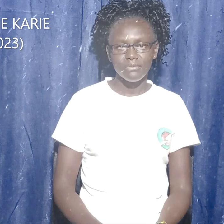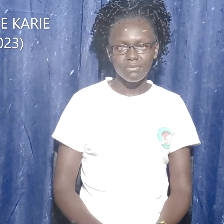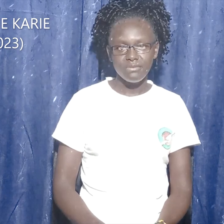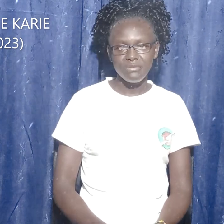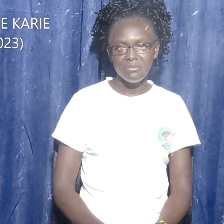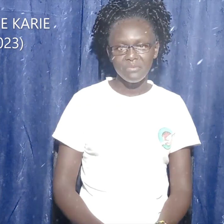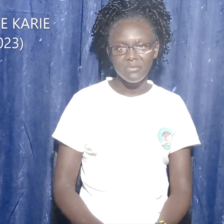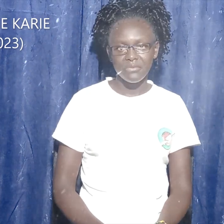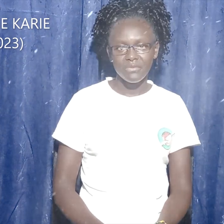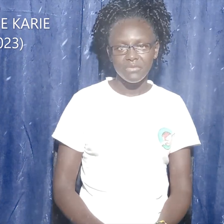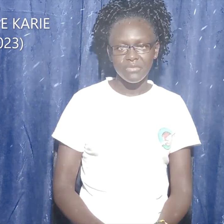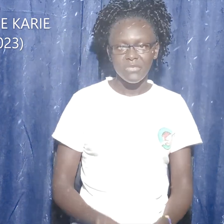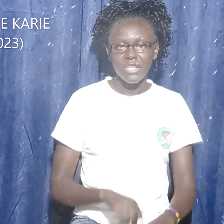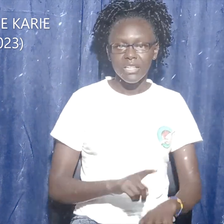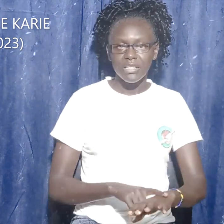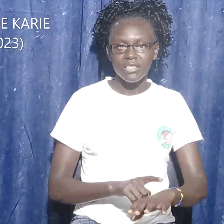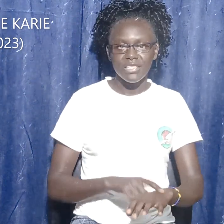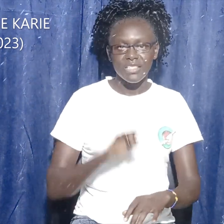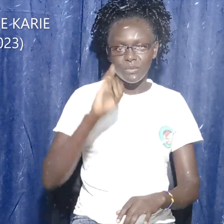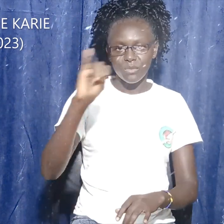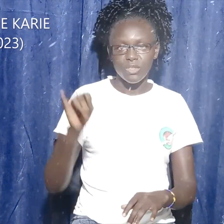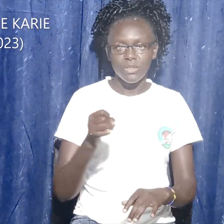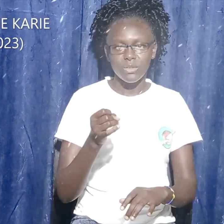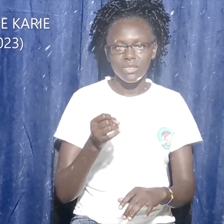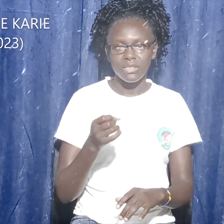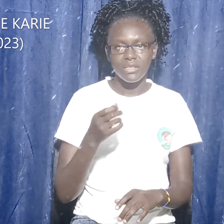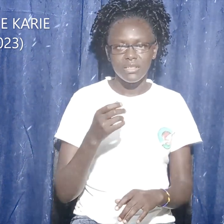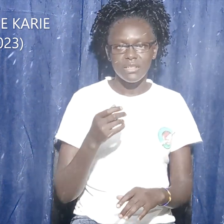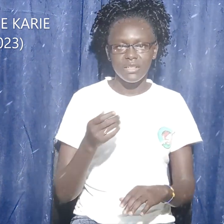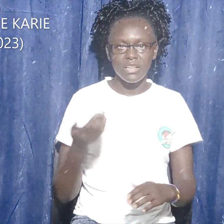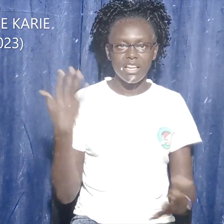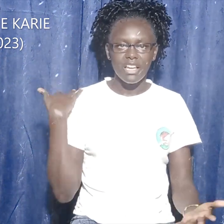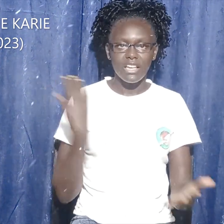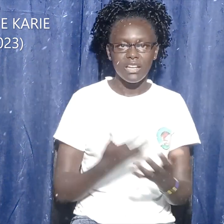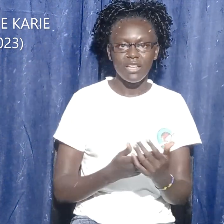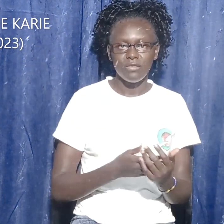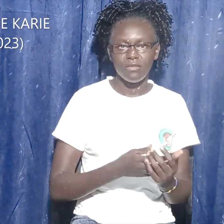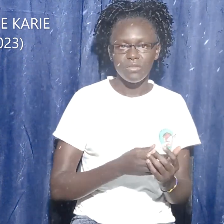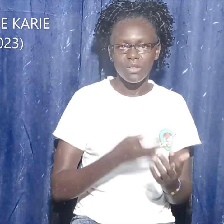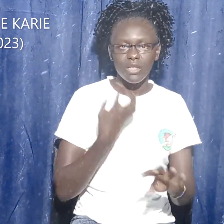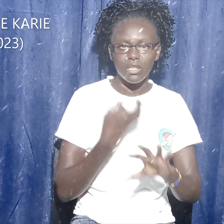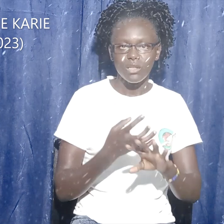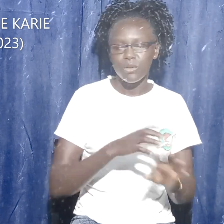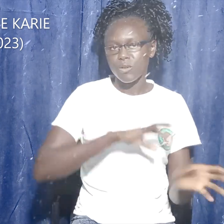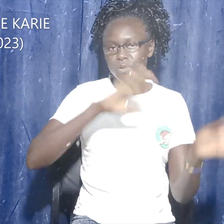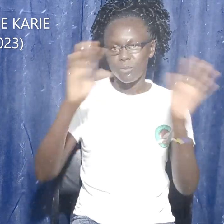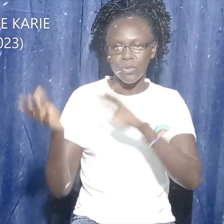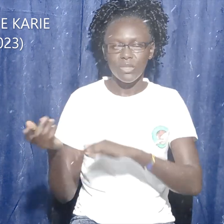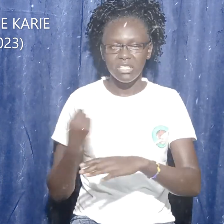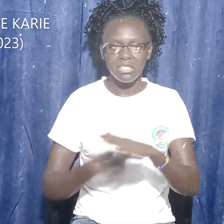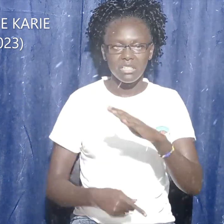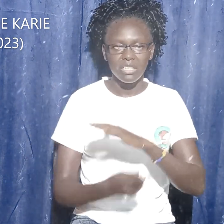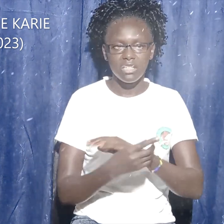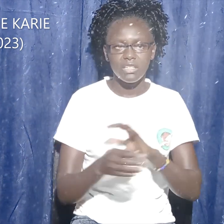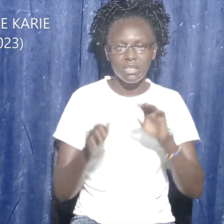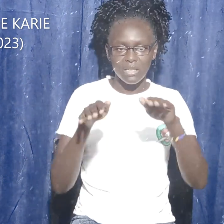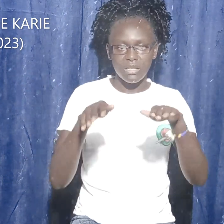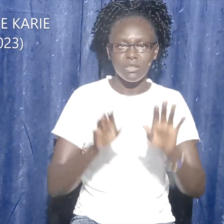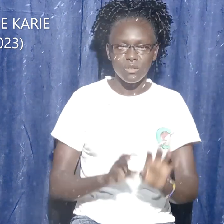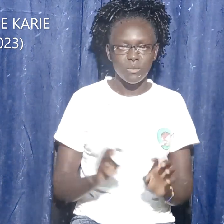When John arrived, he found the rope pushed away but did not enter the tomb. Then Peter came following